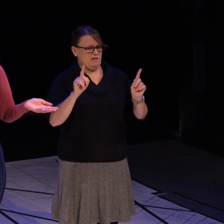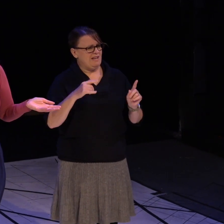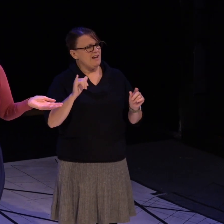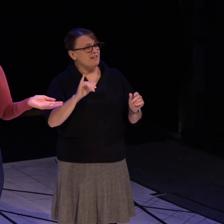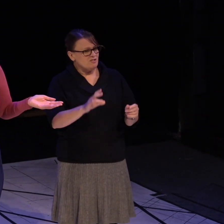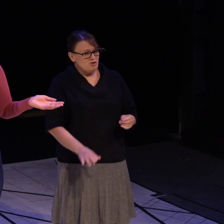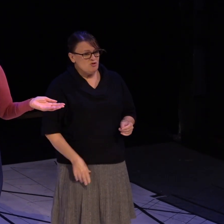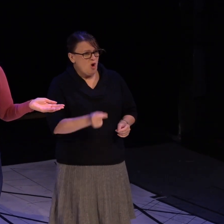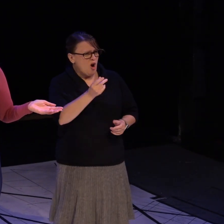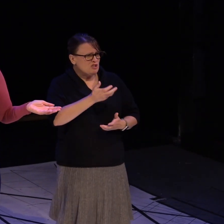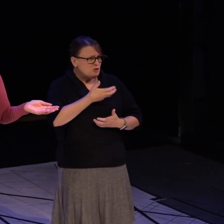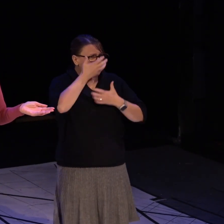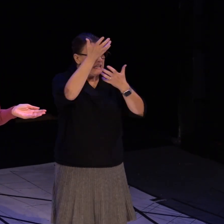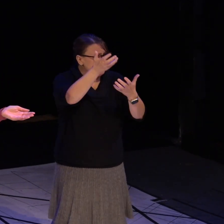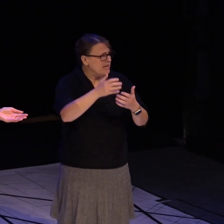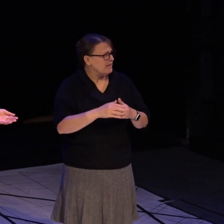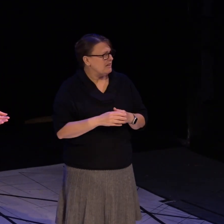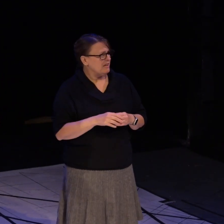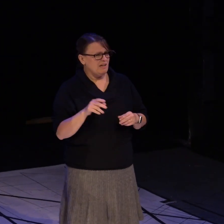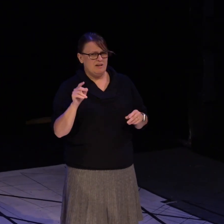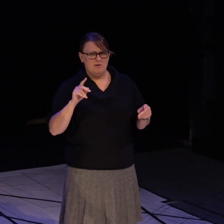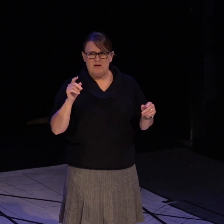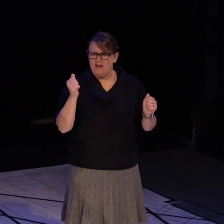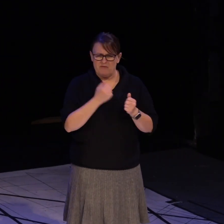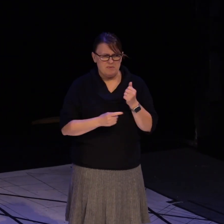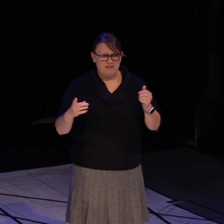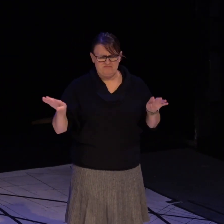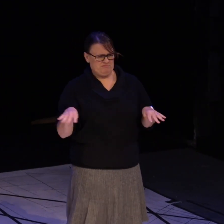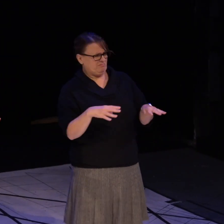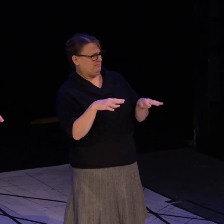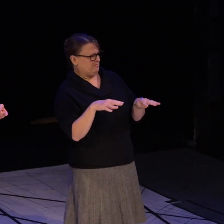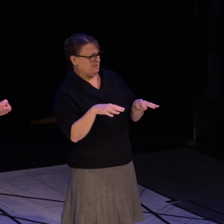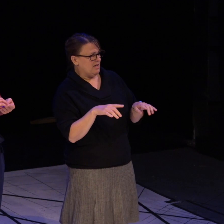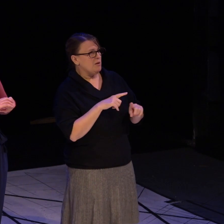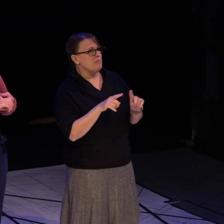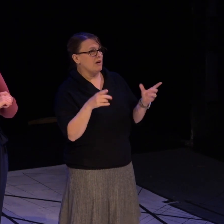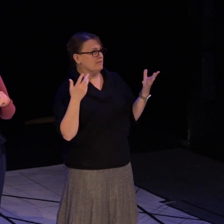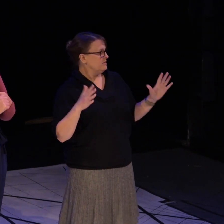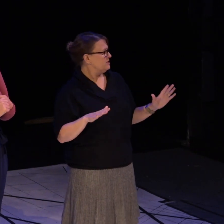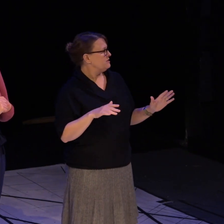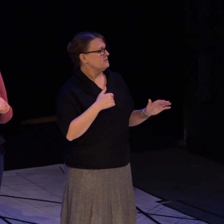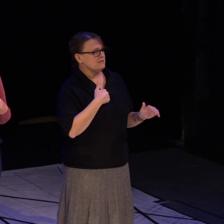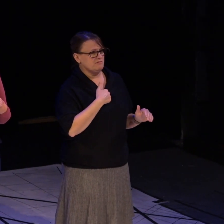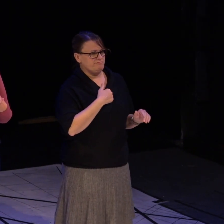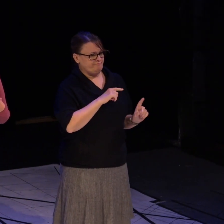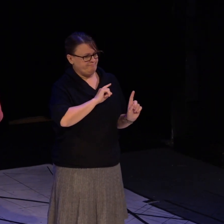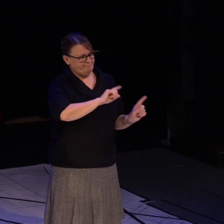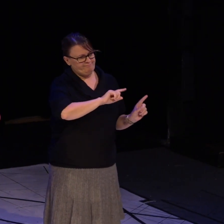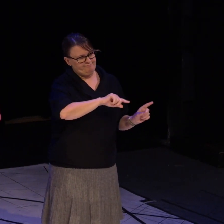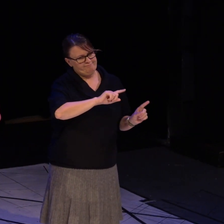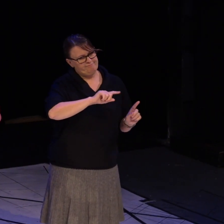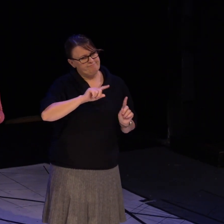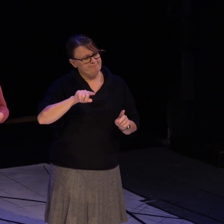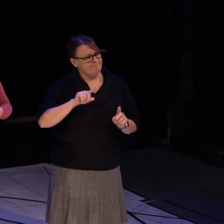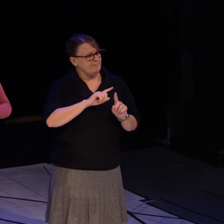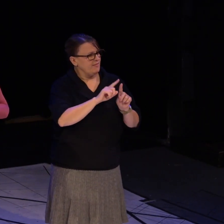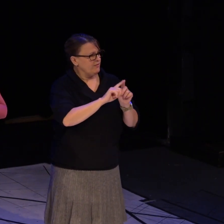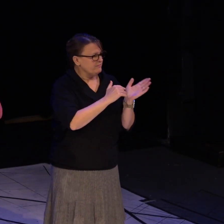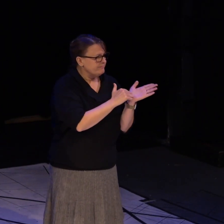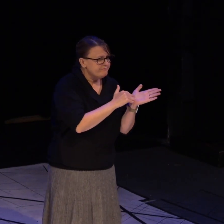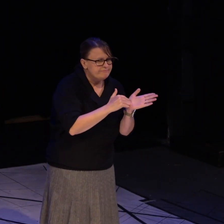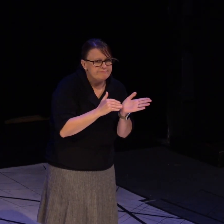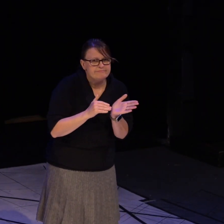Nobody knew what was going on. But shortly thereafter, after having been to multiple neurologists